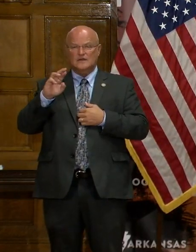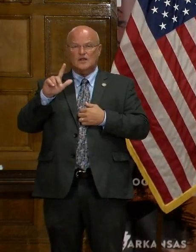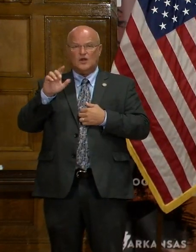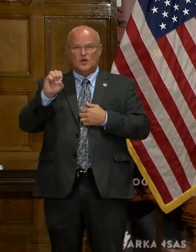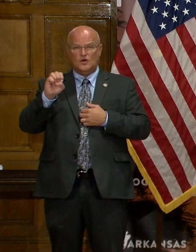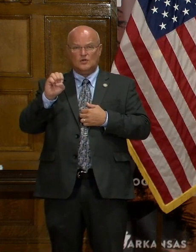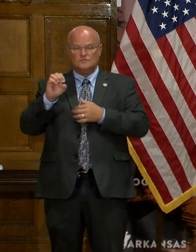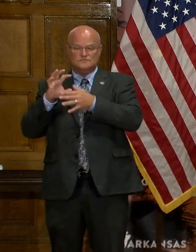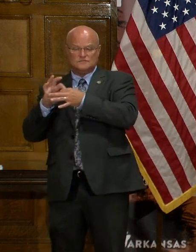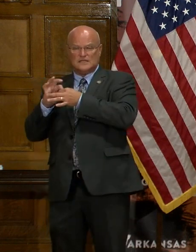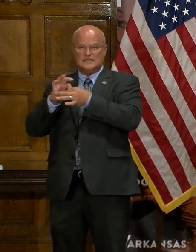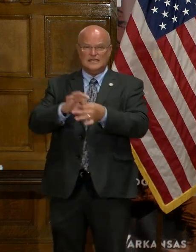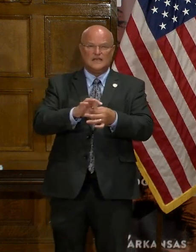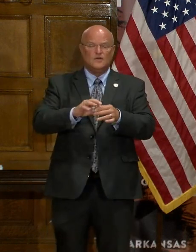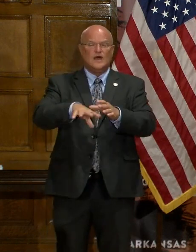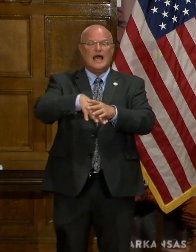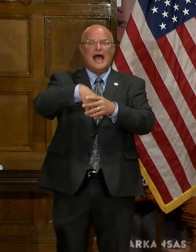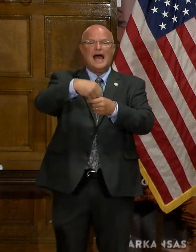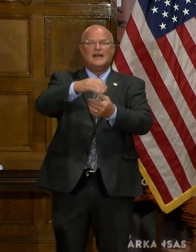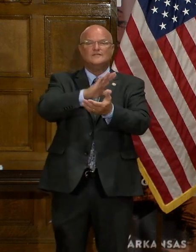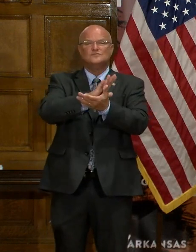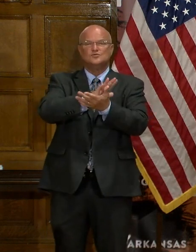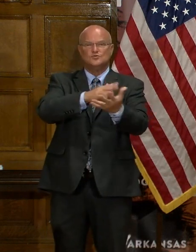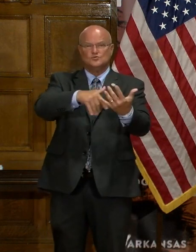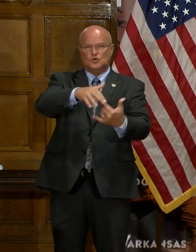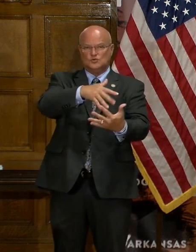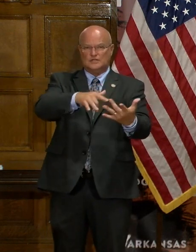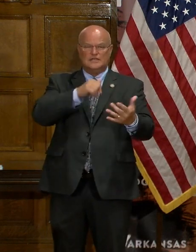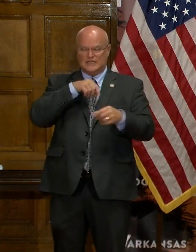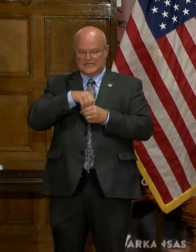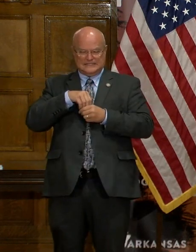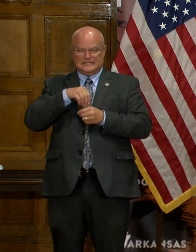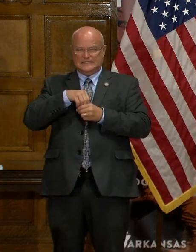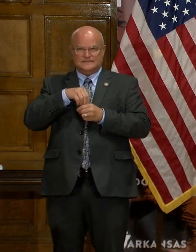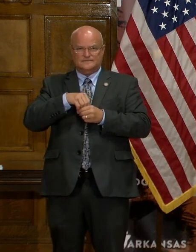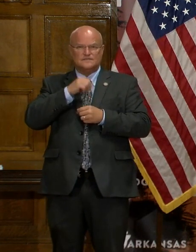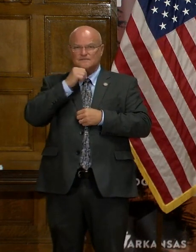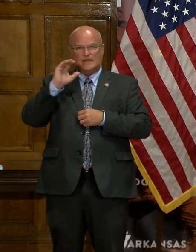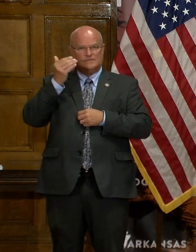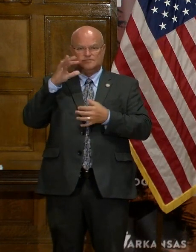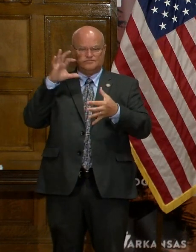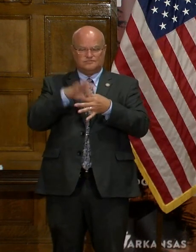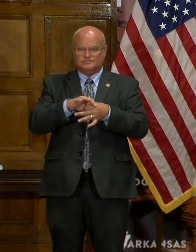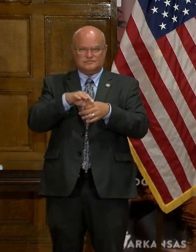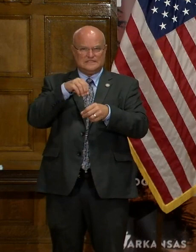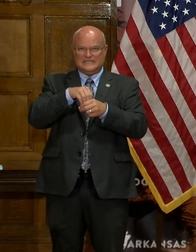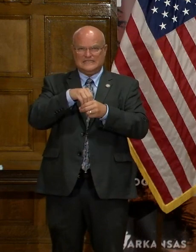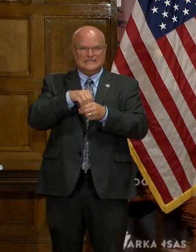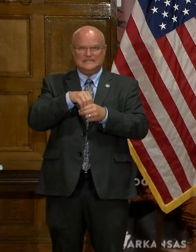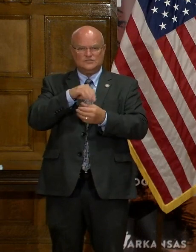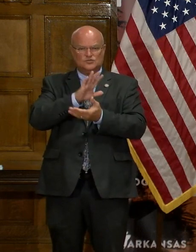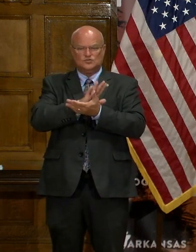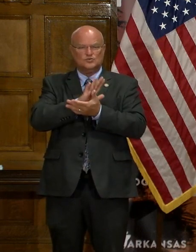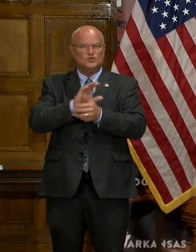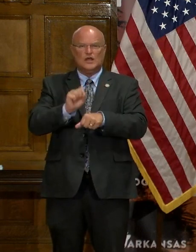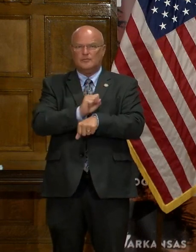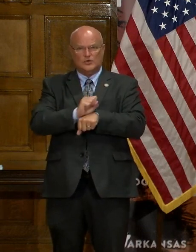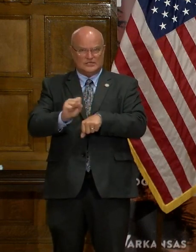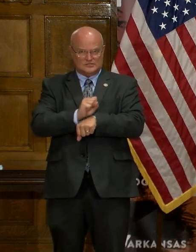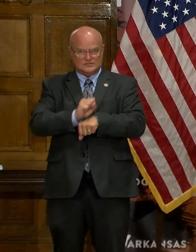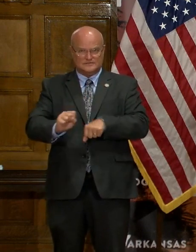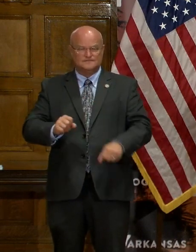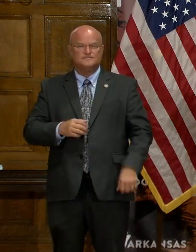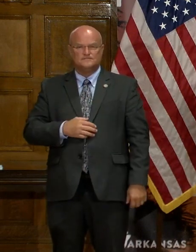connected with off out of school socialization does not appear to be connected with any type of in school operations?